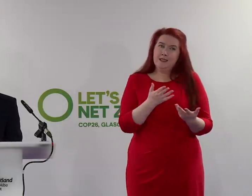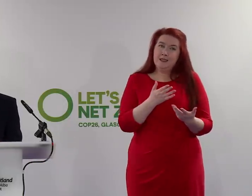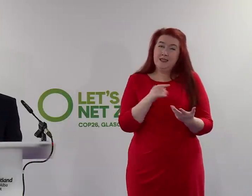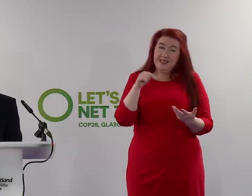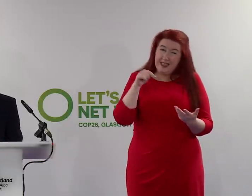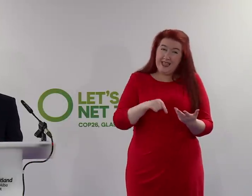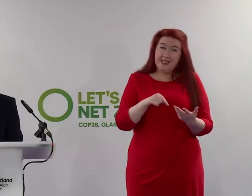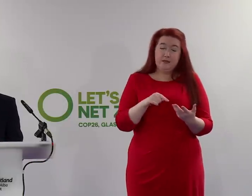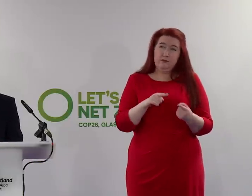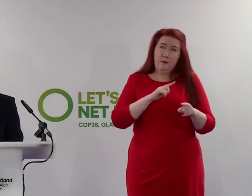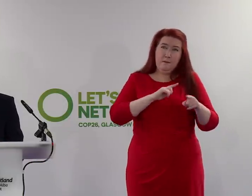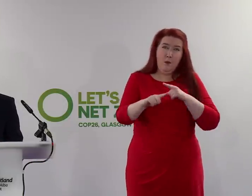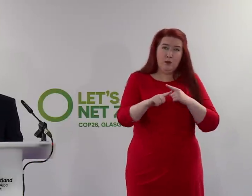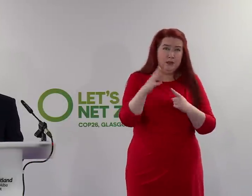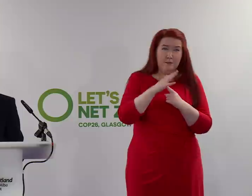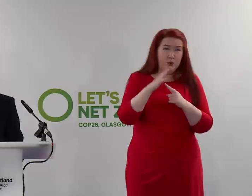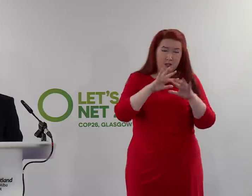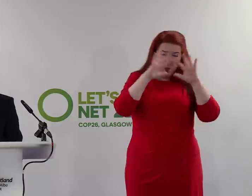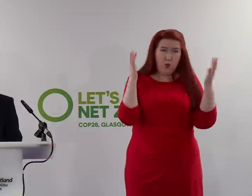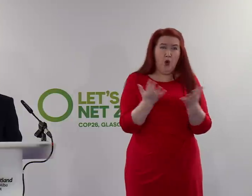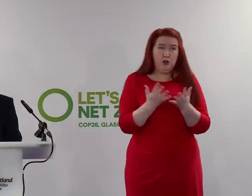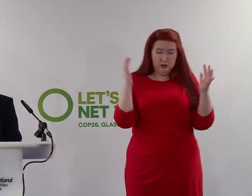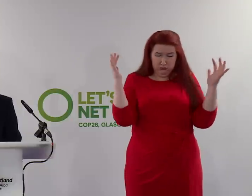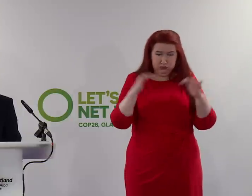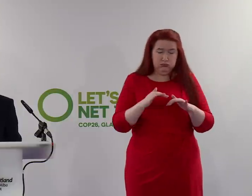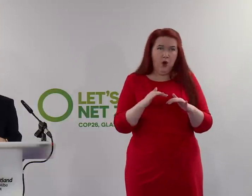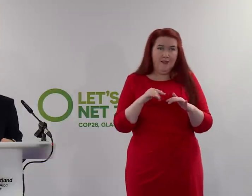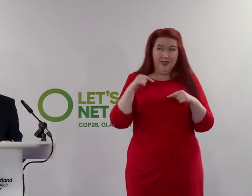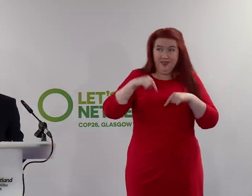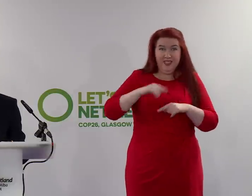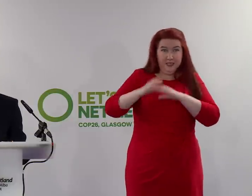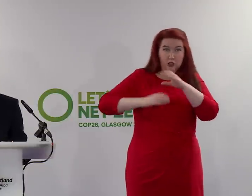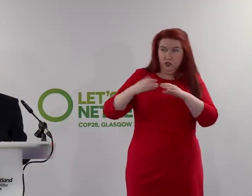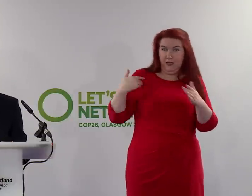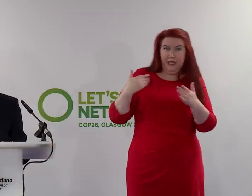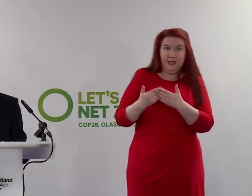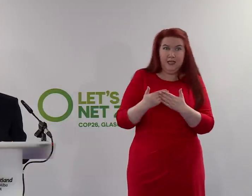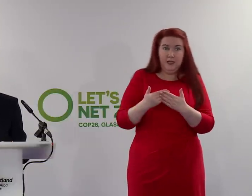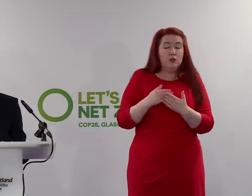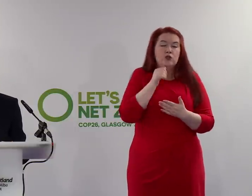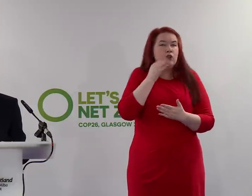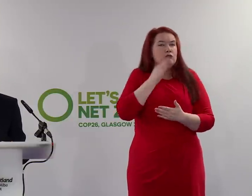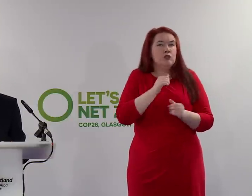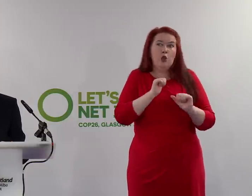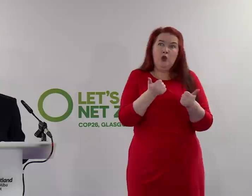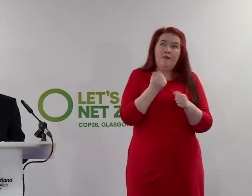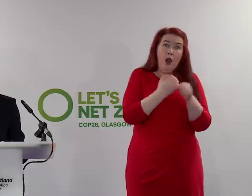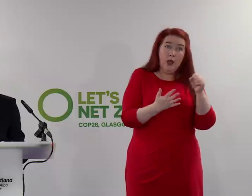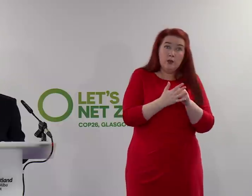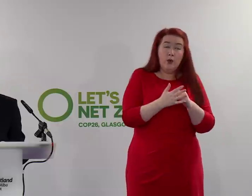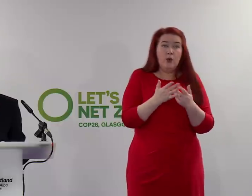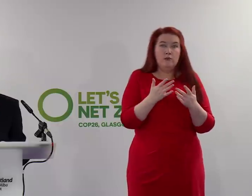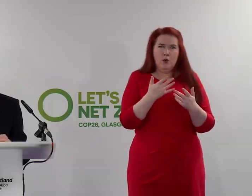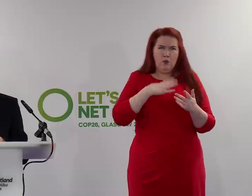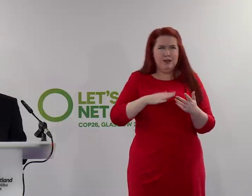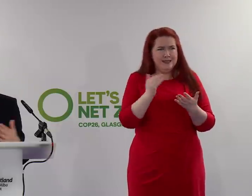the most important global gathering of this century so far. It's not just in Glasgow's interest to have a safe and successful